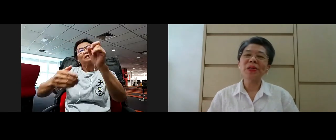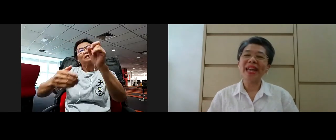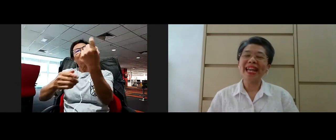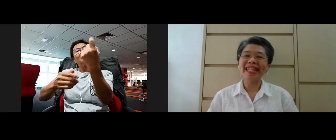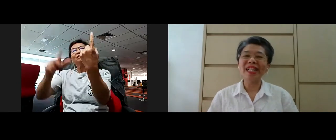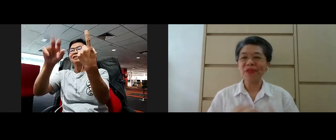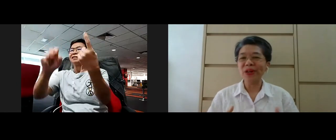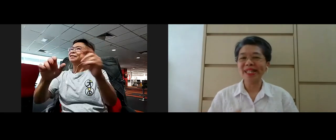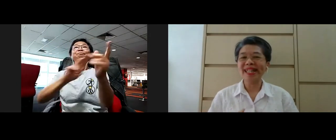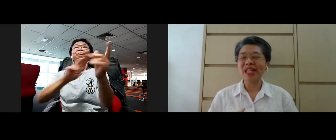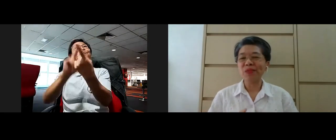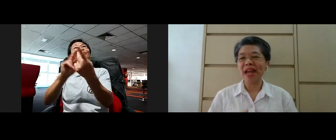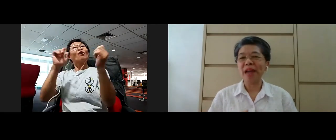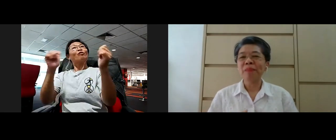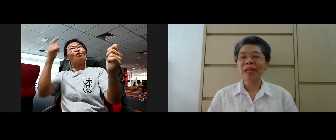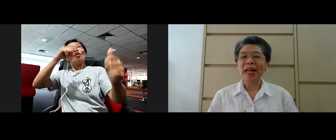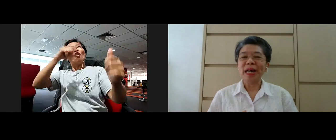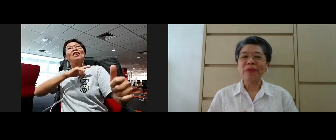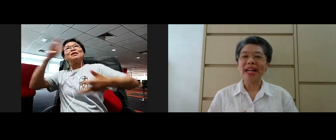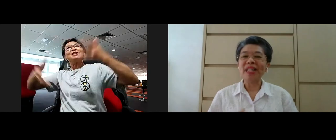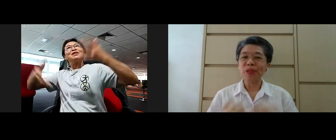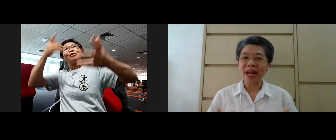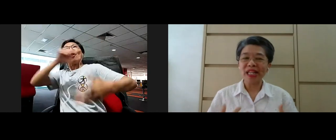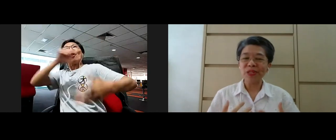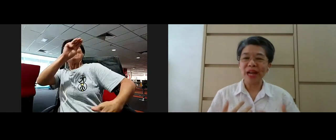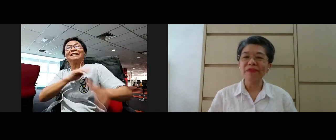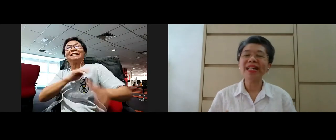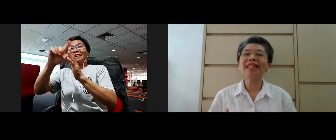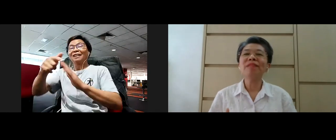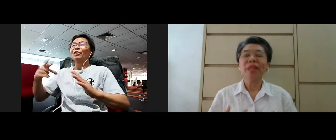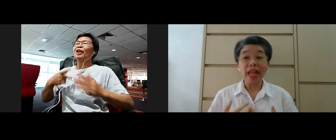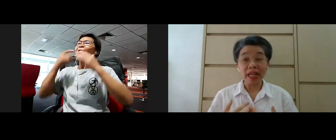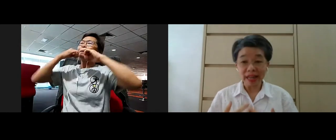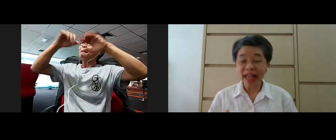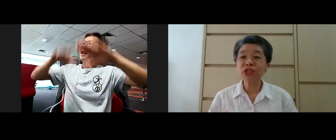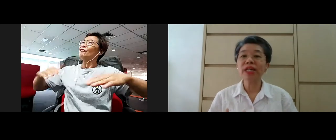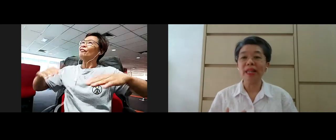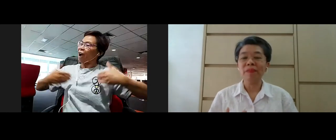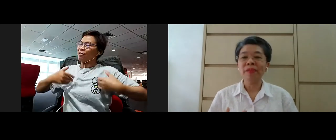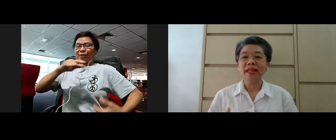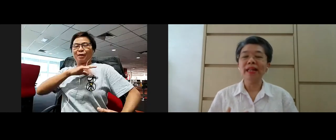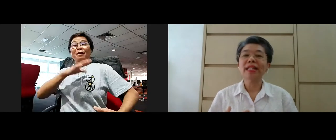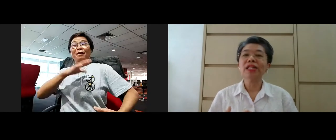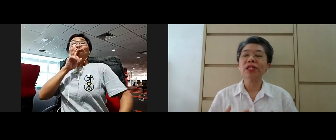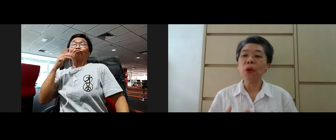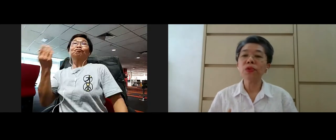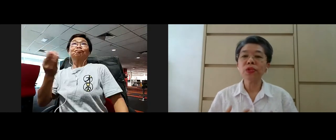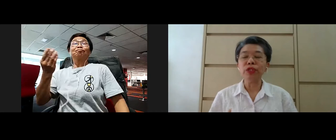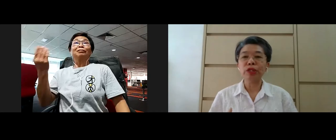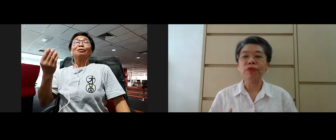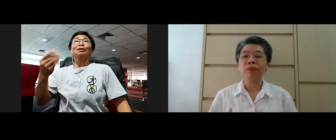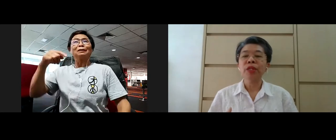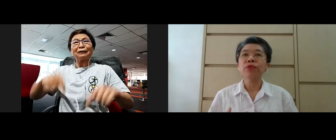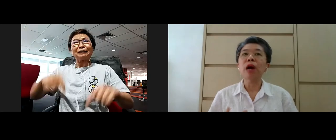Yeah. So, and of course, that's where we are so blessed to have her. And naturally, yeah, this is